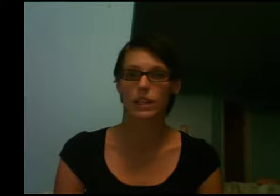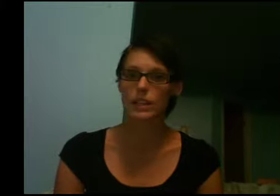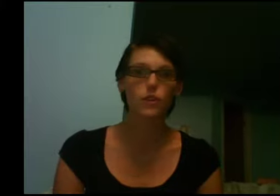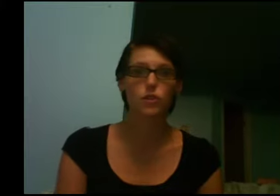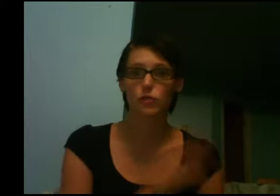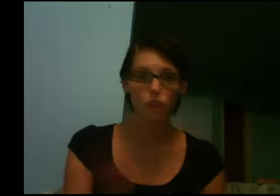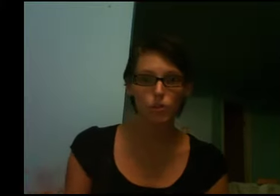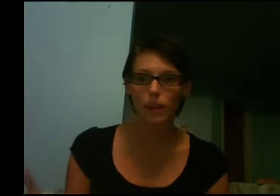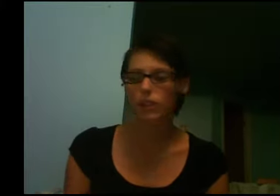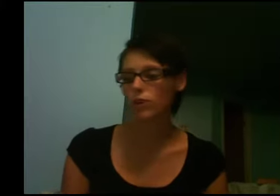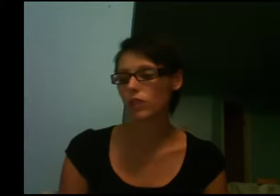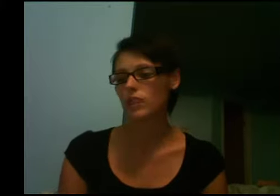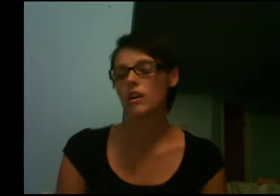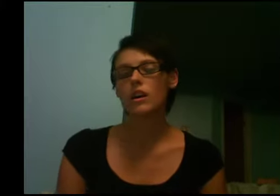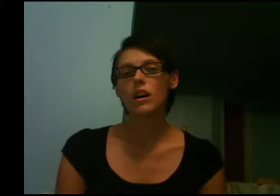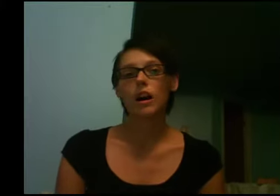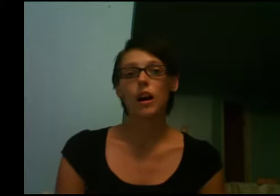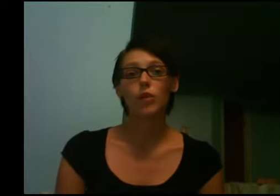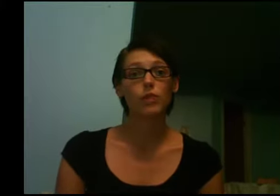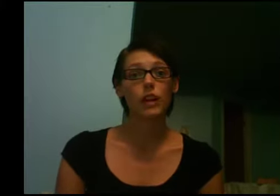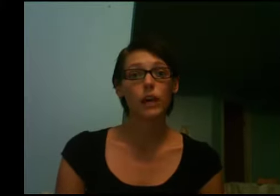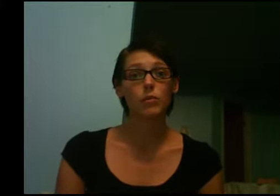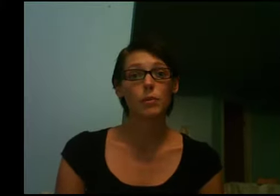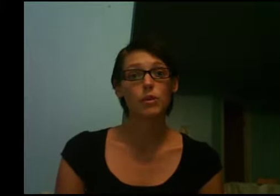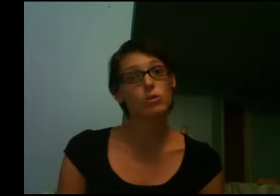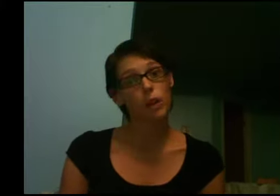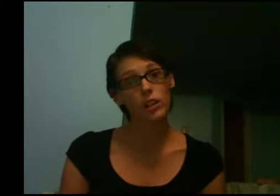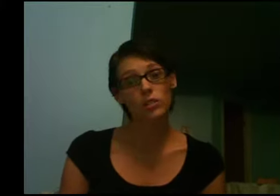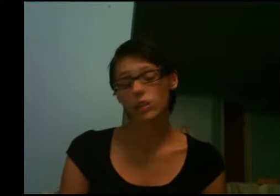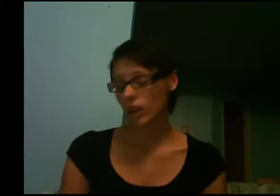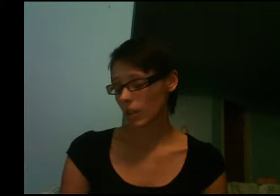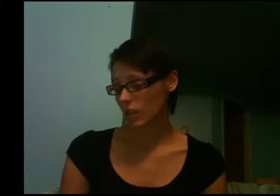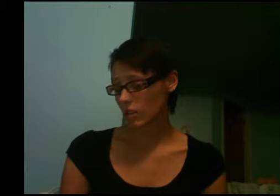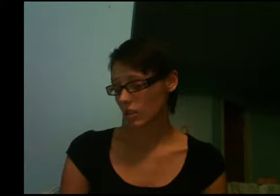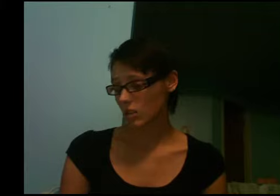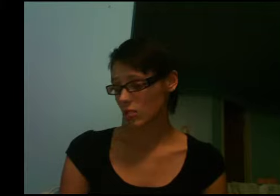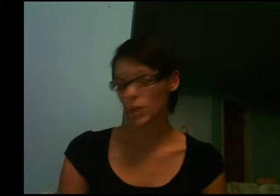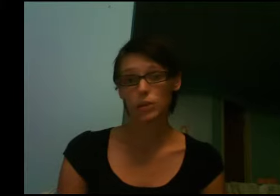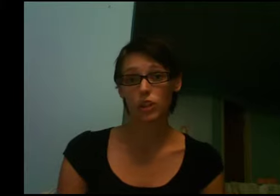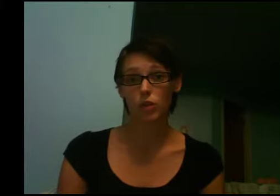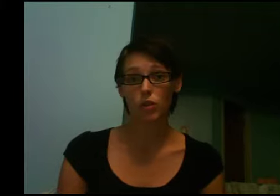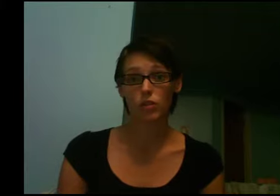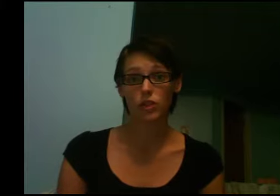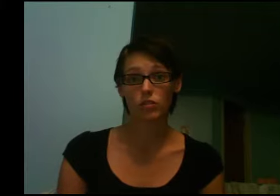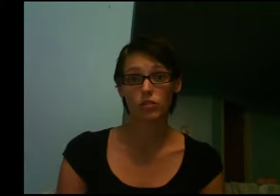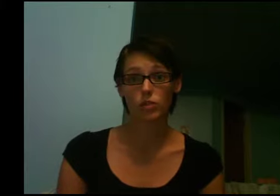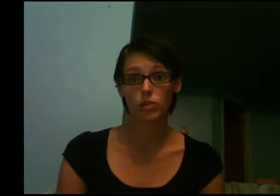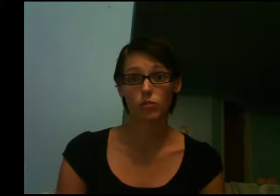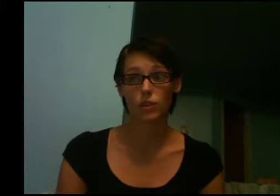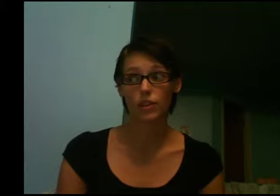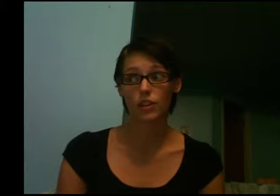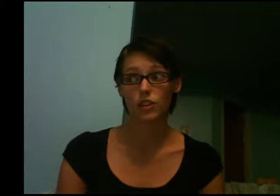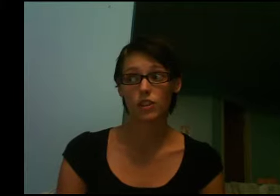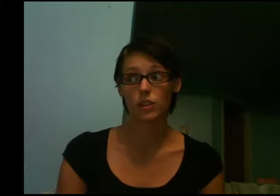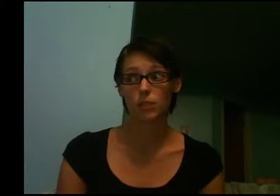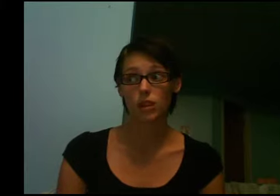easy. There's no fingerspelling involved. Hopefully, I will meet with you tomorrow and be able to go over sort of more of the logistics. But,